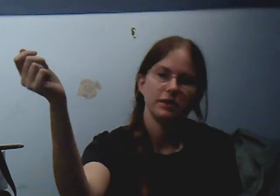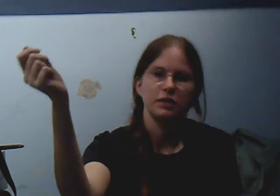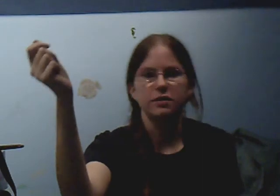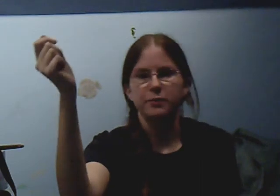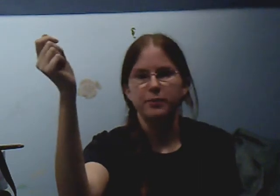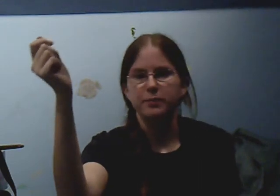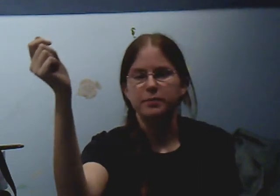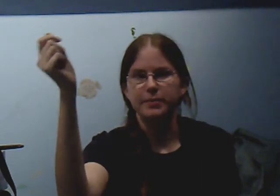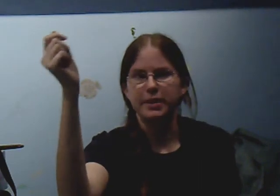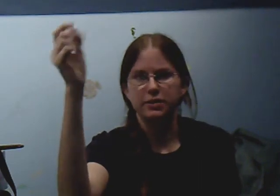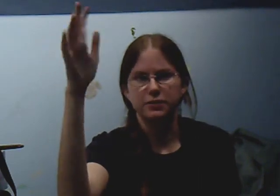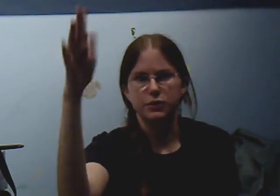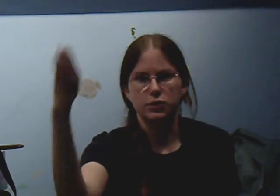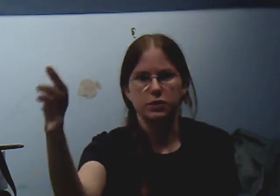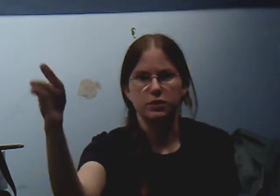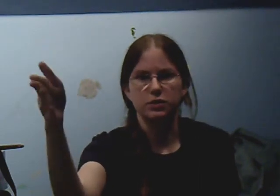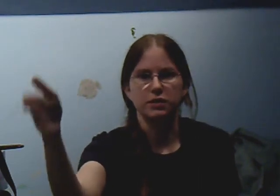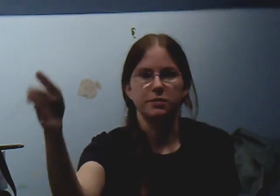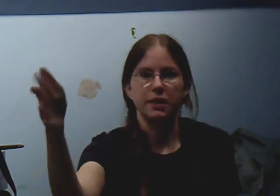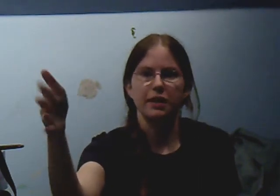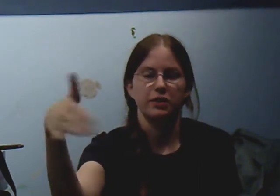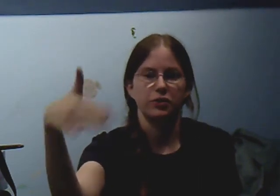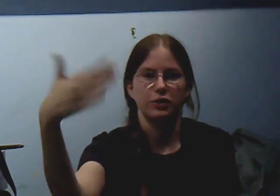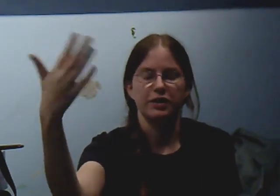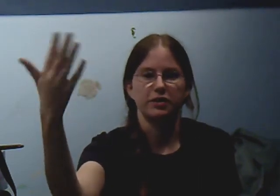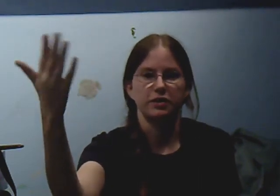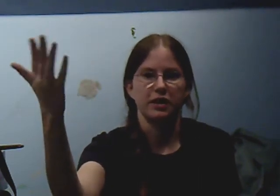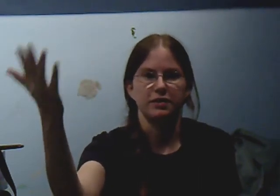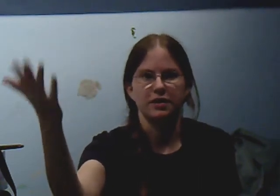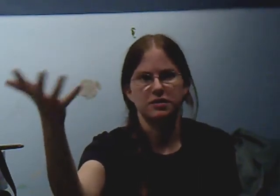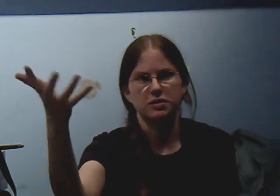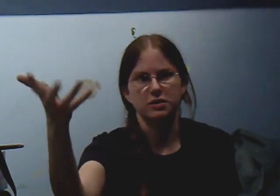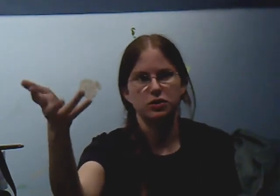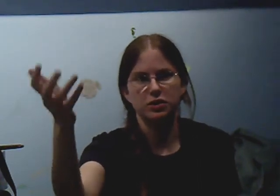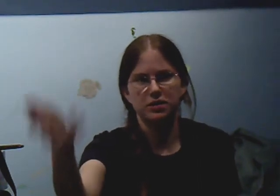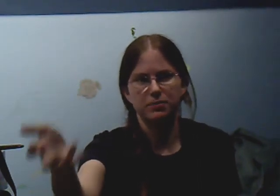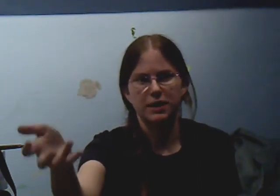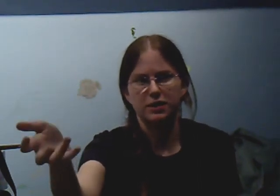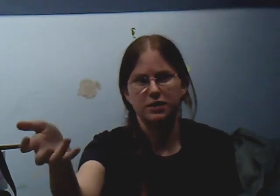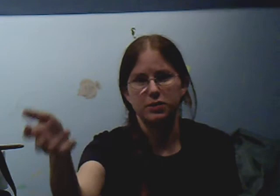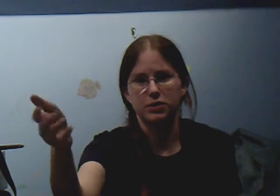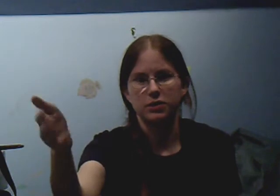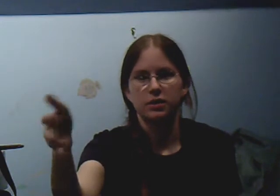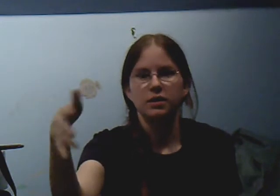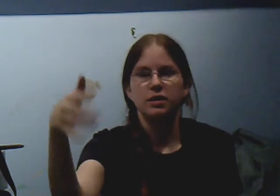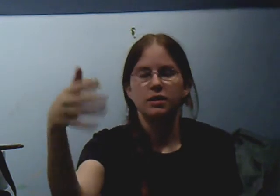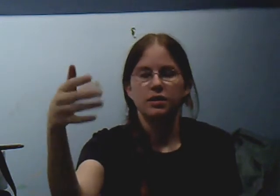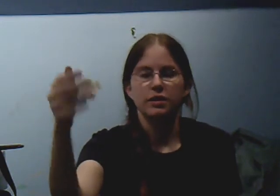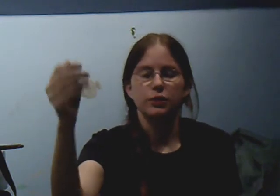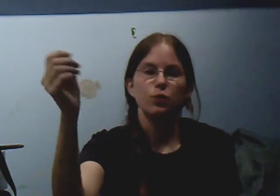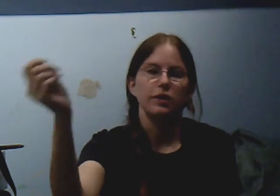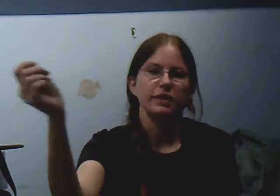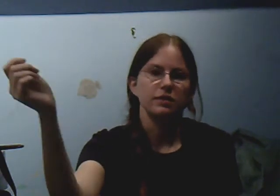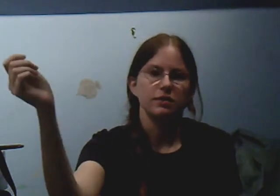think makes for a good companion, or rather, not necessarily good companion, but, like, what